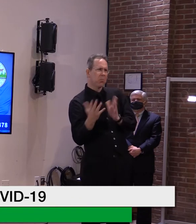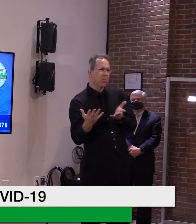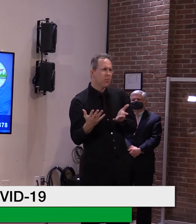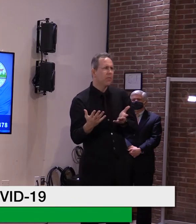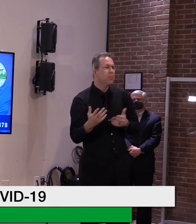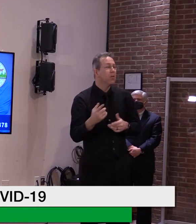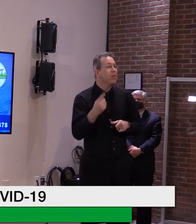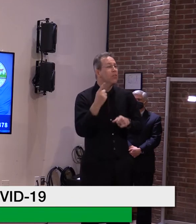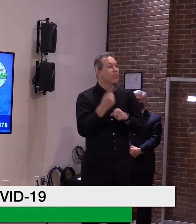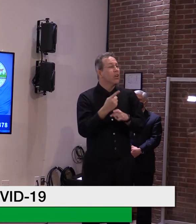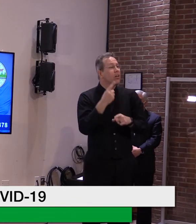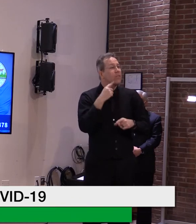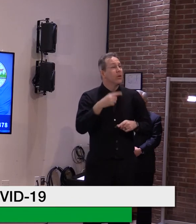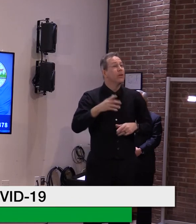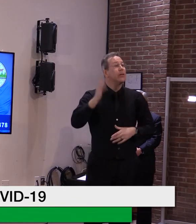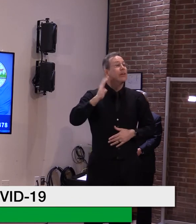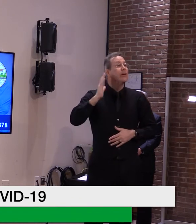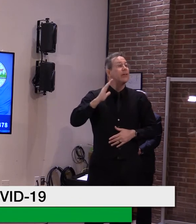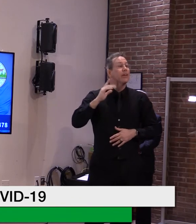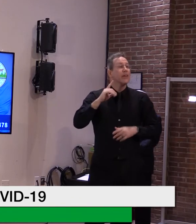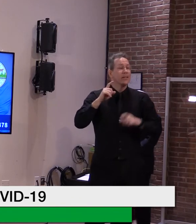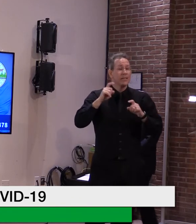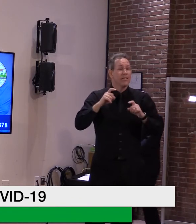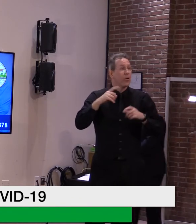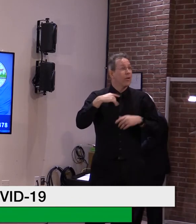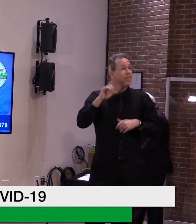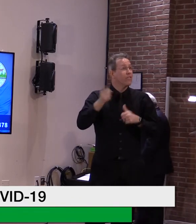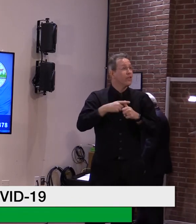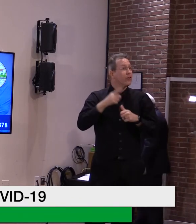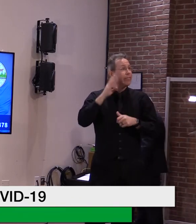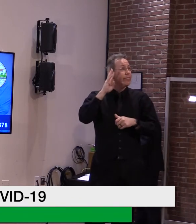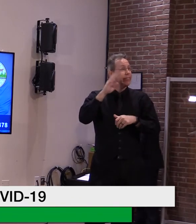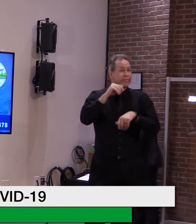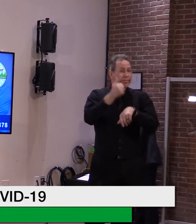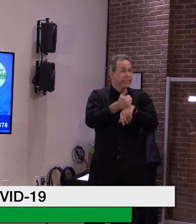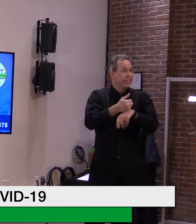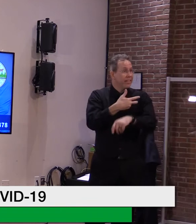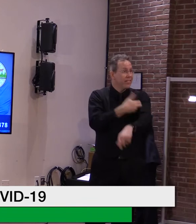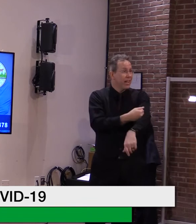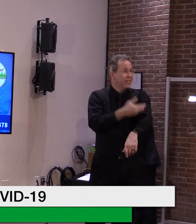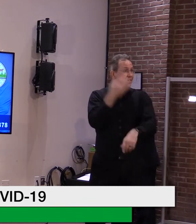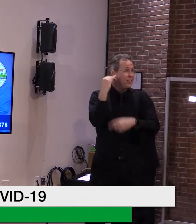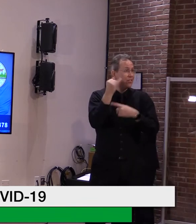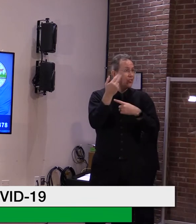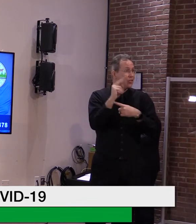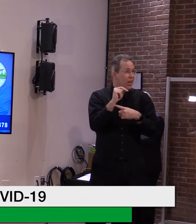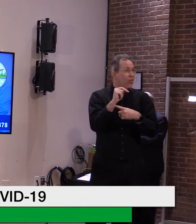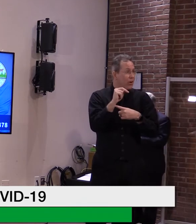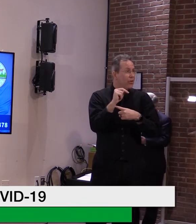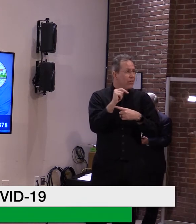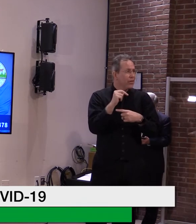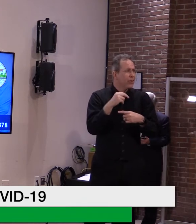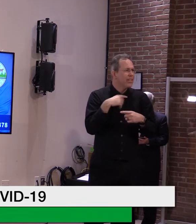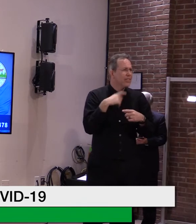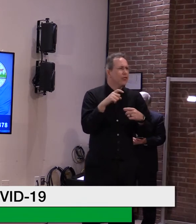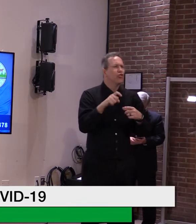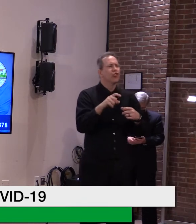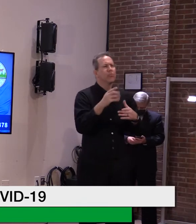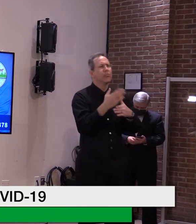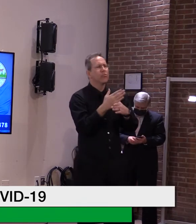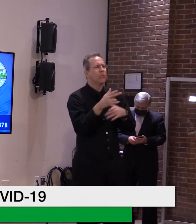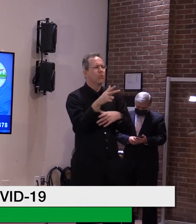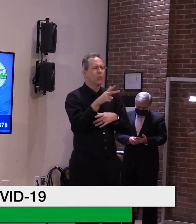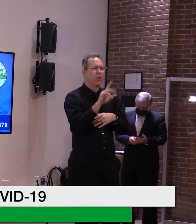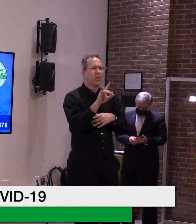becomes what we draw our clinical guidance from, um, everyone agrees that several days before or after is